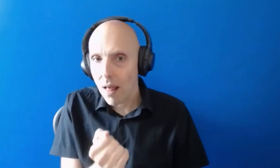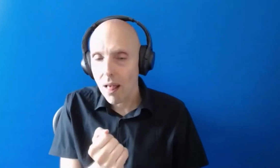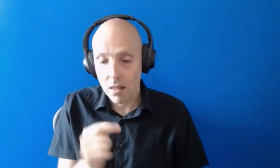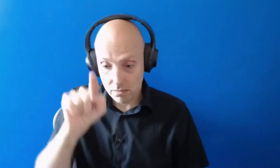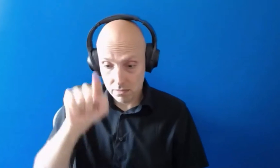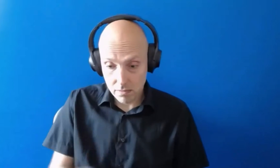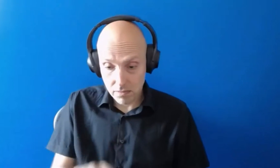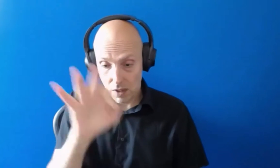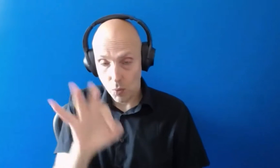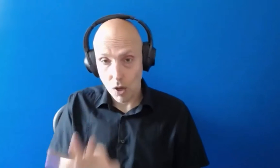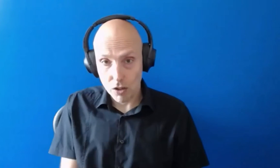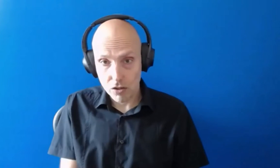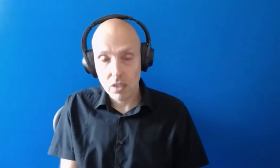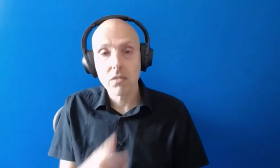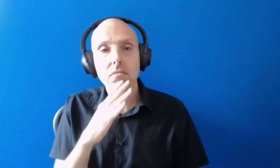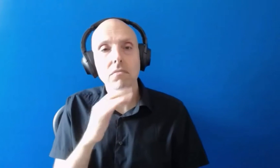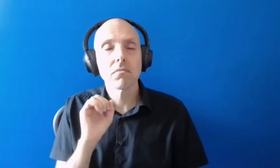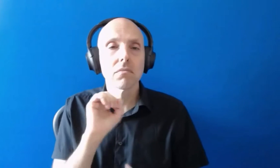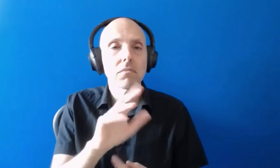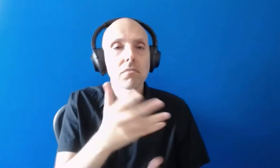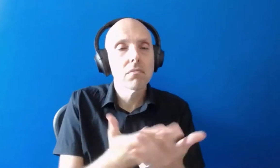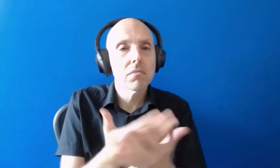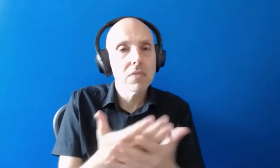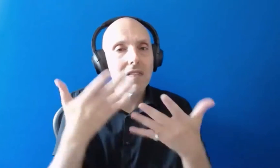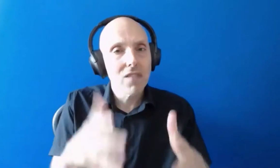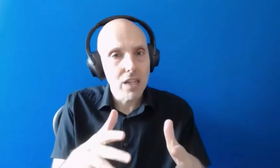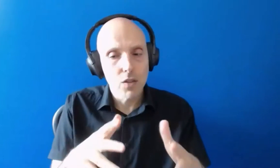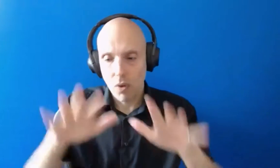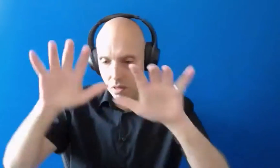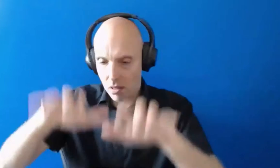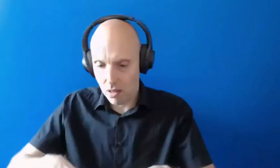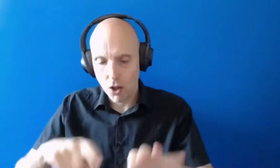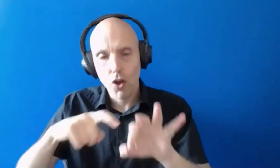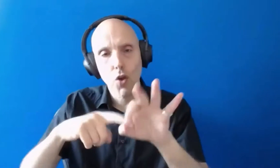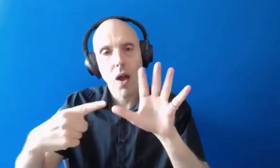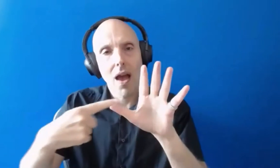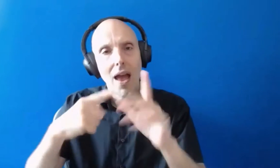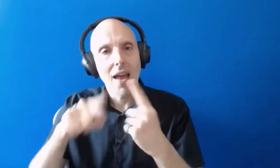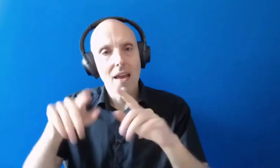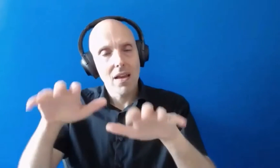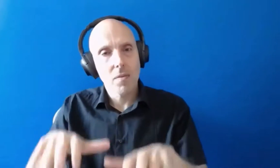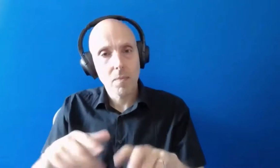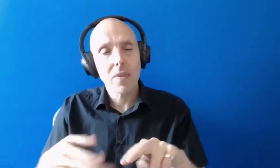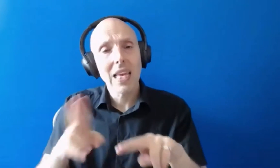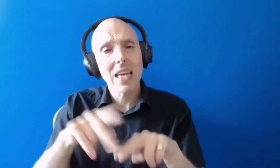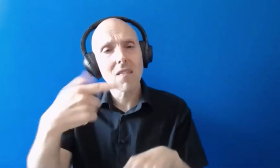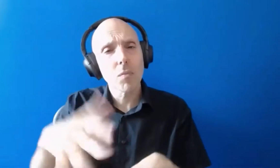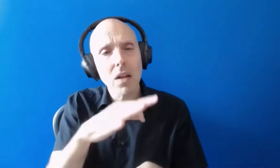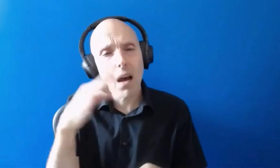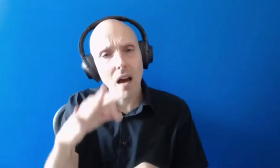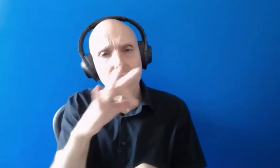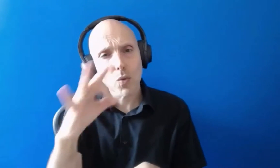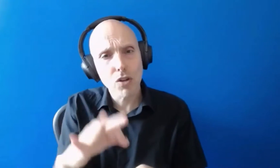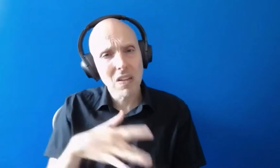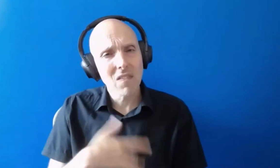those questions and providing a q a sheet i'd also like to say that if you did ask a question and you didn't feel that it was